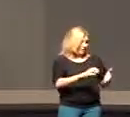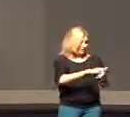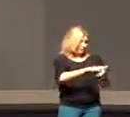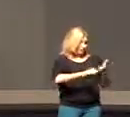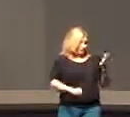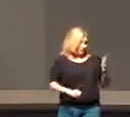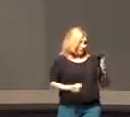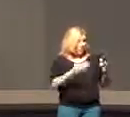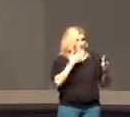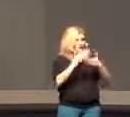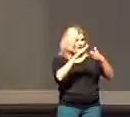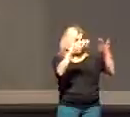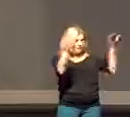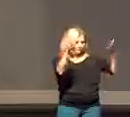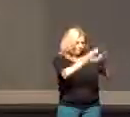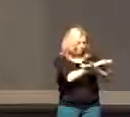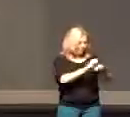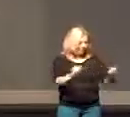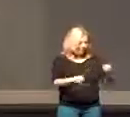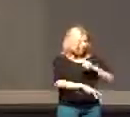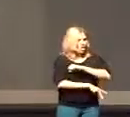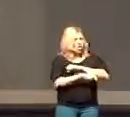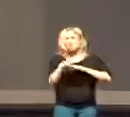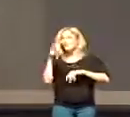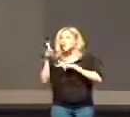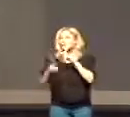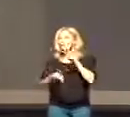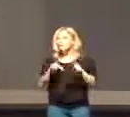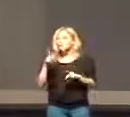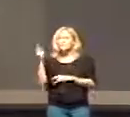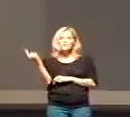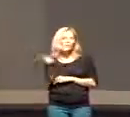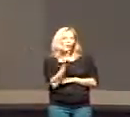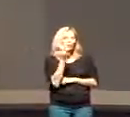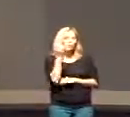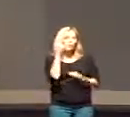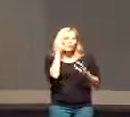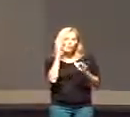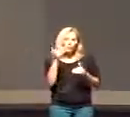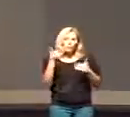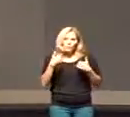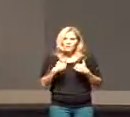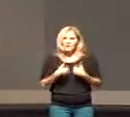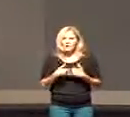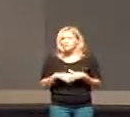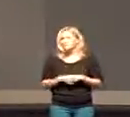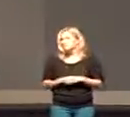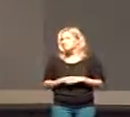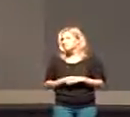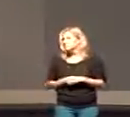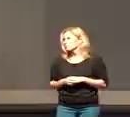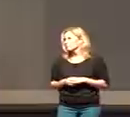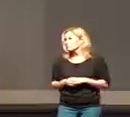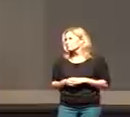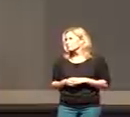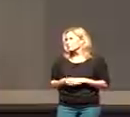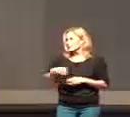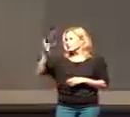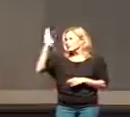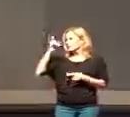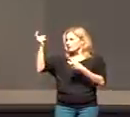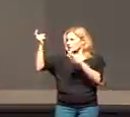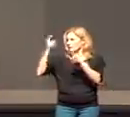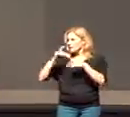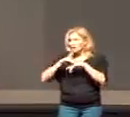gospel. They are robbing people of the only hope that we have. That God came to